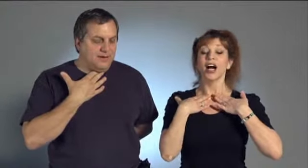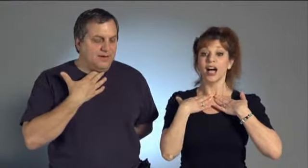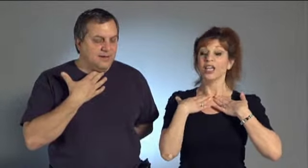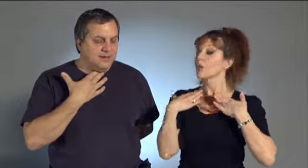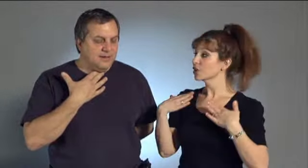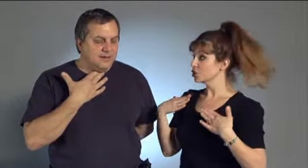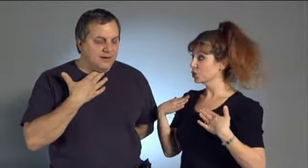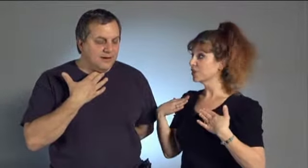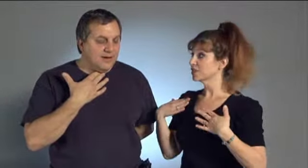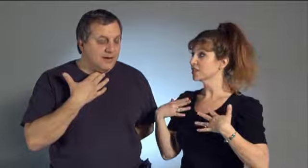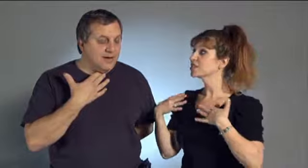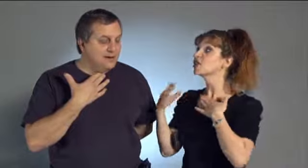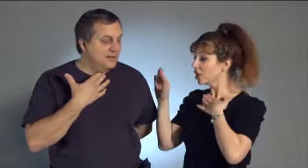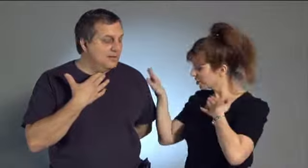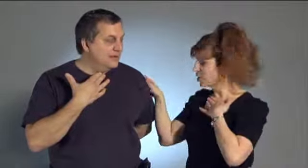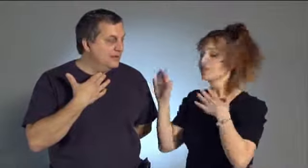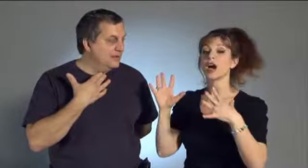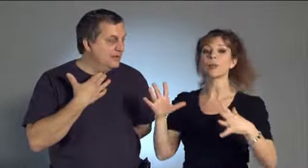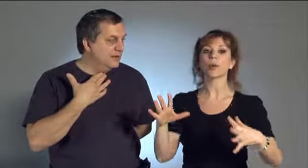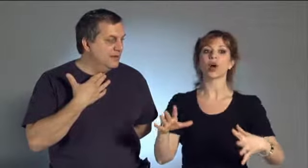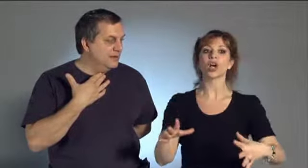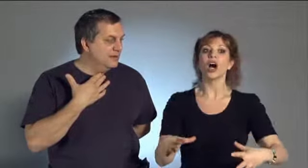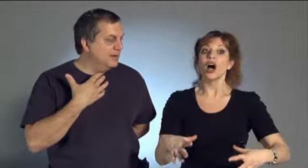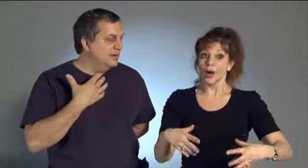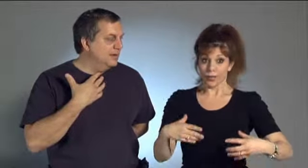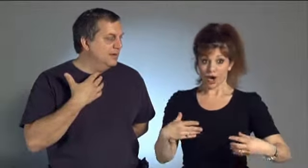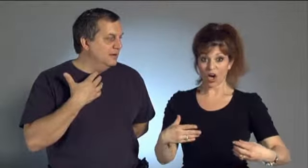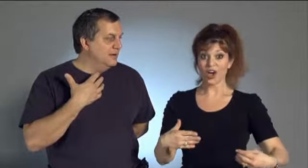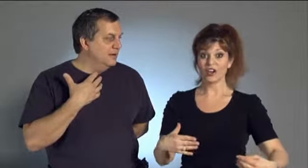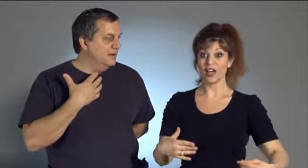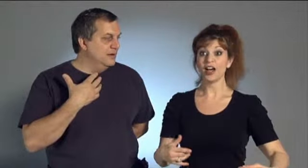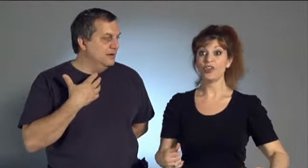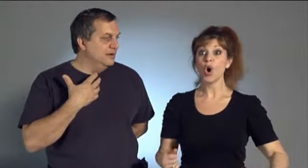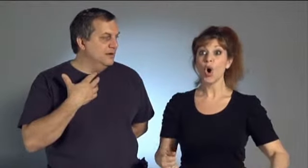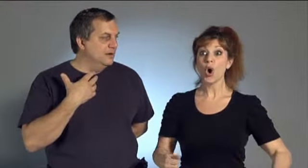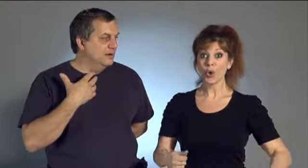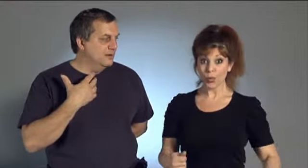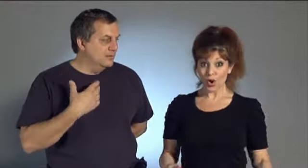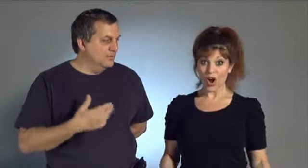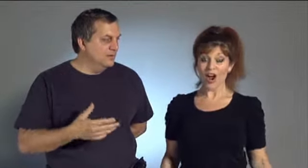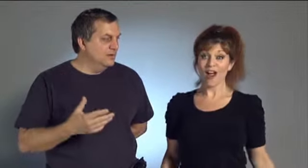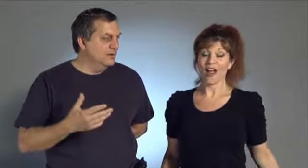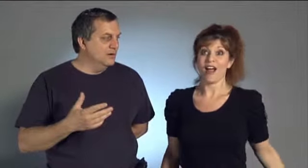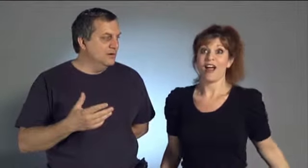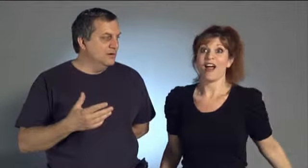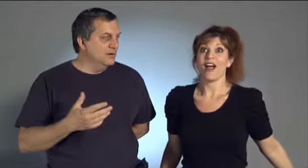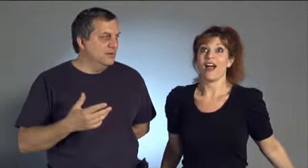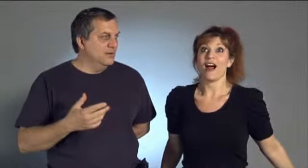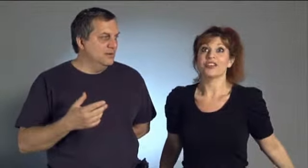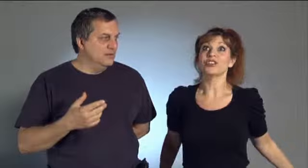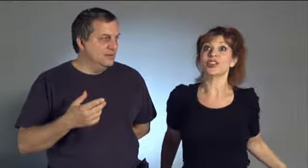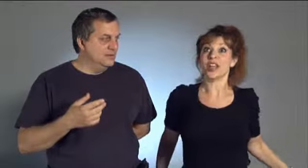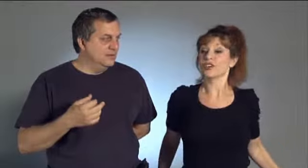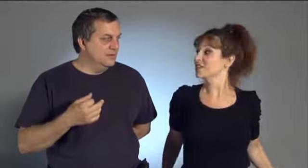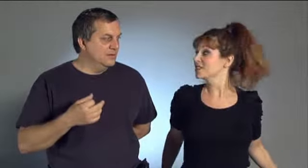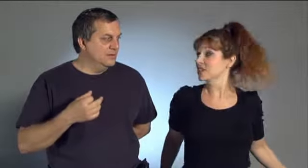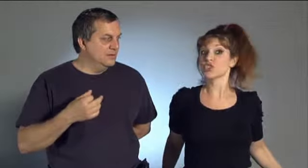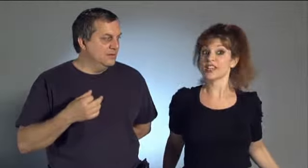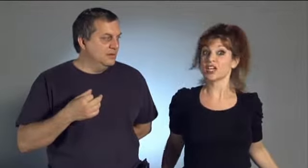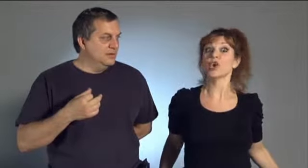Now we're going to do princesses. Good. Good. The upper work. Part of your world. And you can stick your chest out and